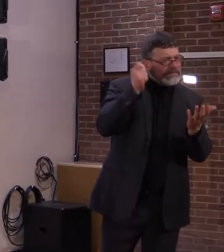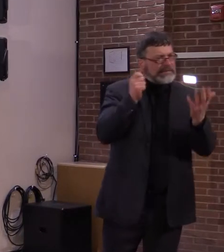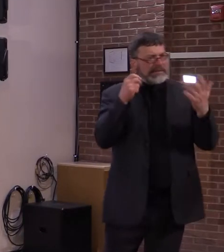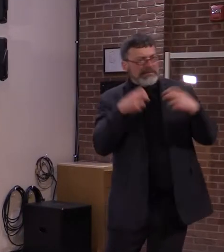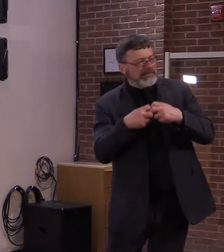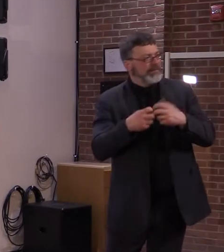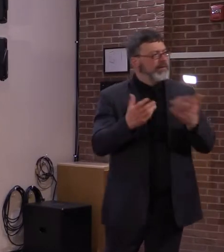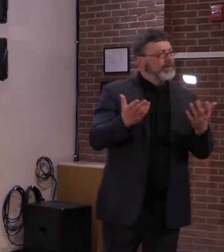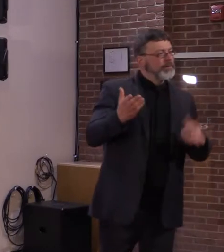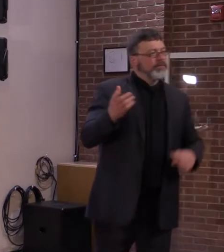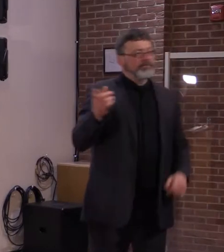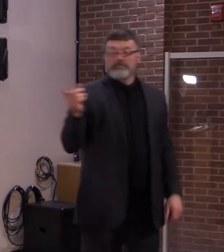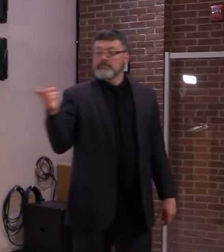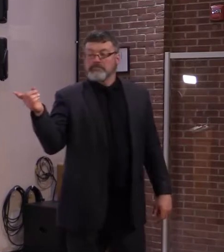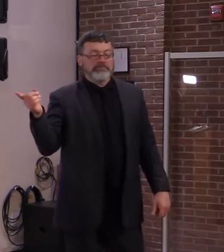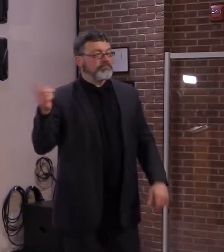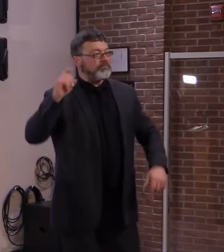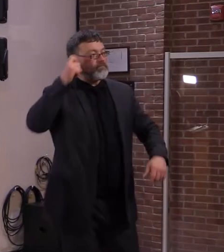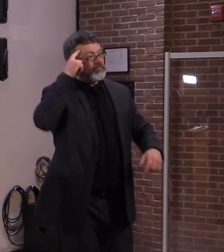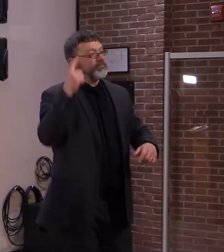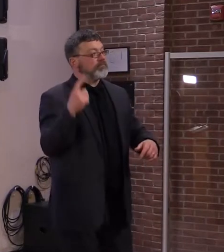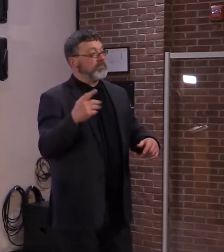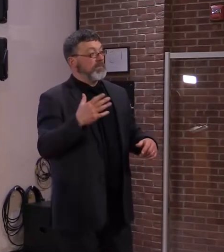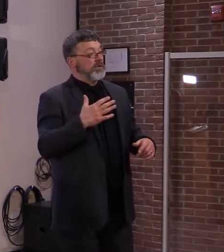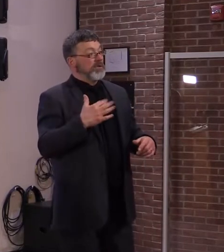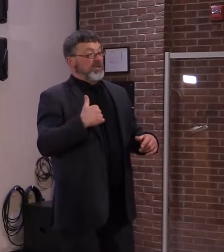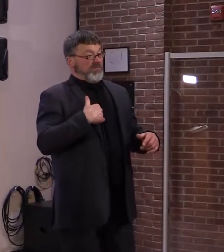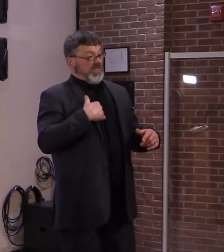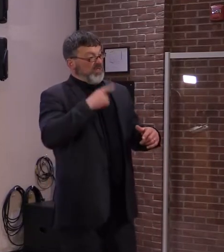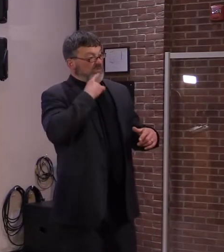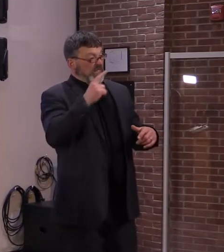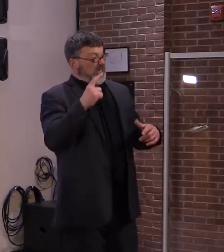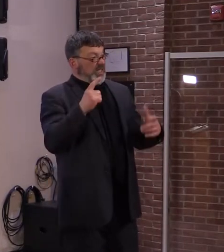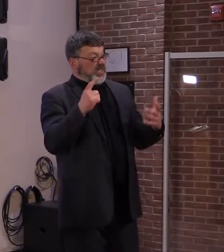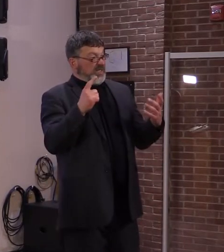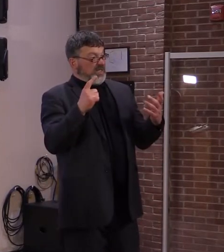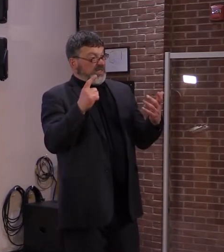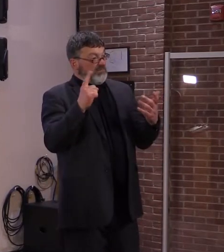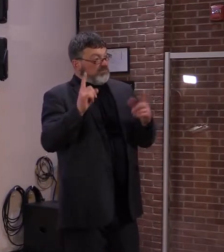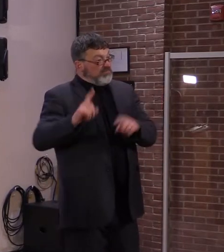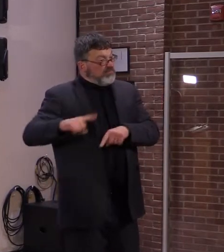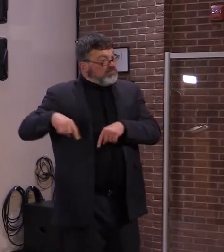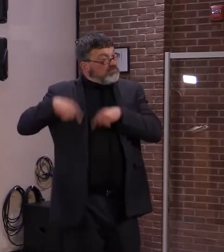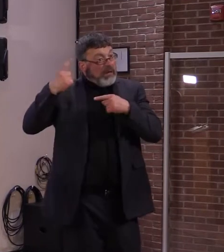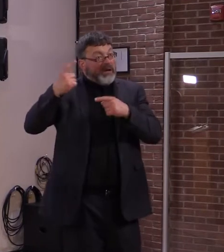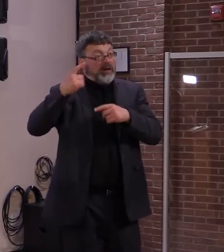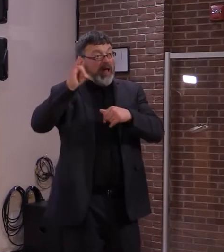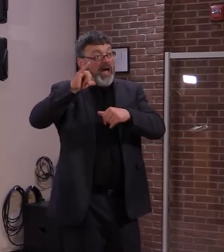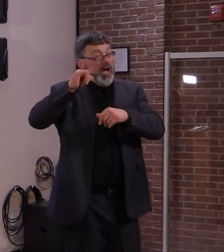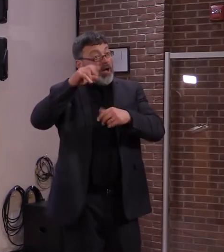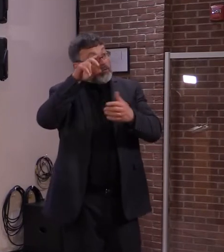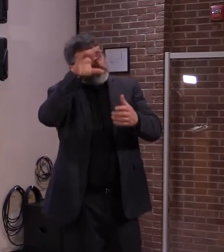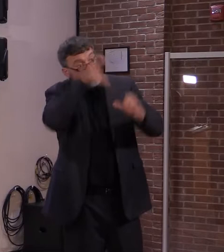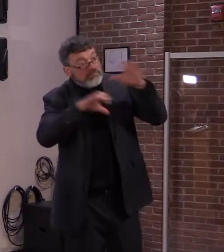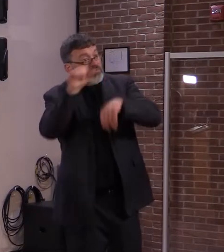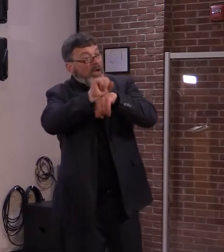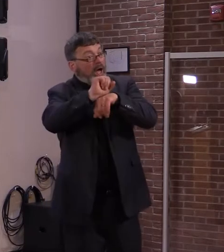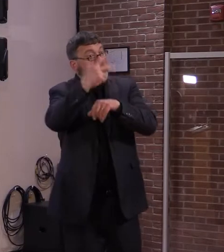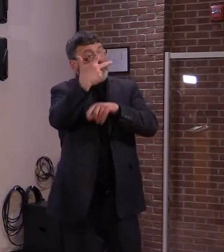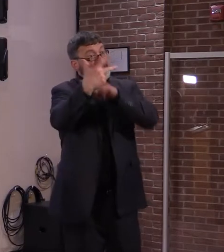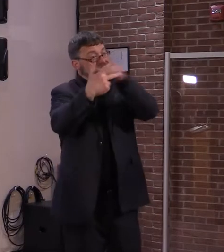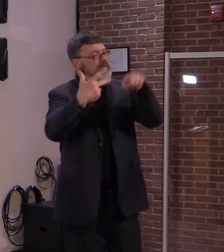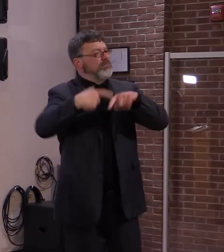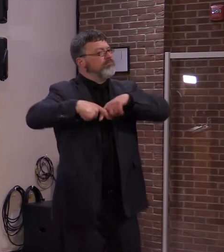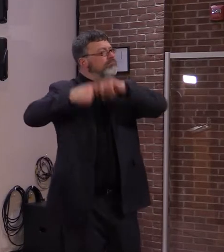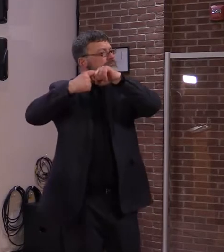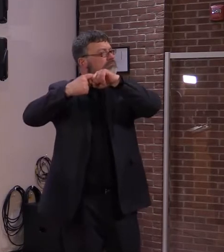my concern all along and that's why we didn't put the work search requirement back into place. But as we see more